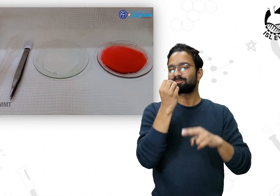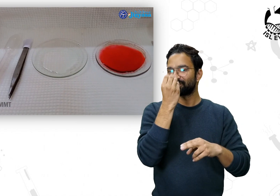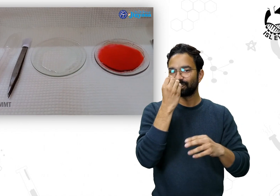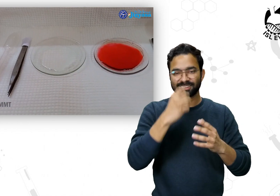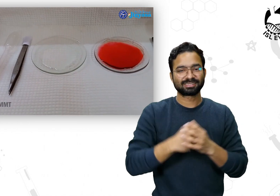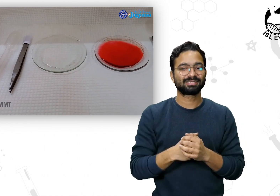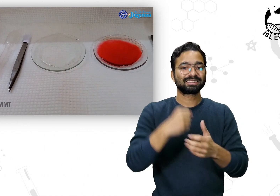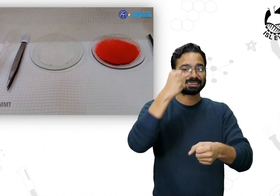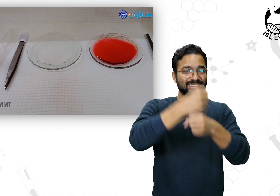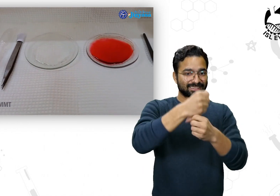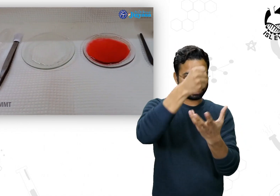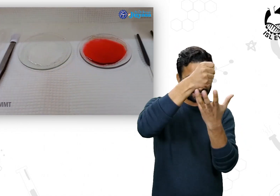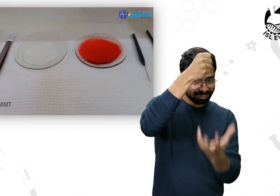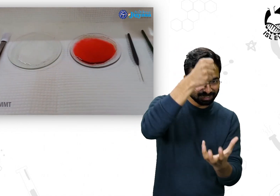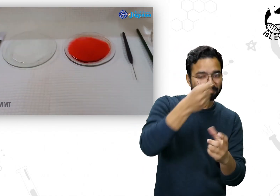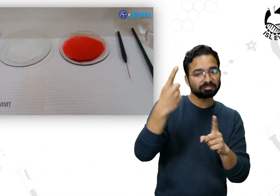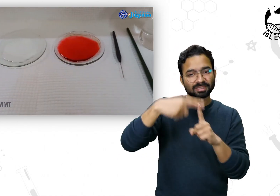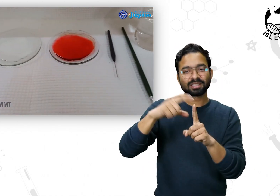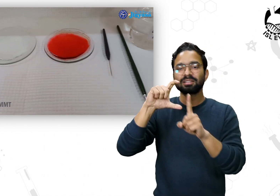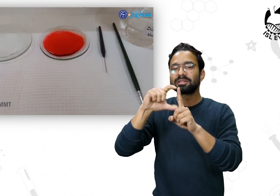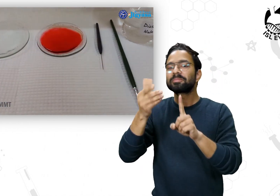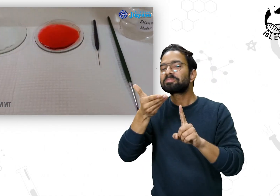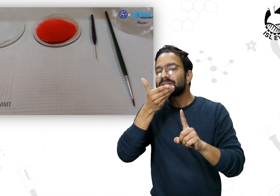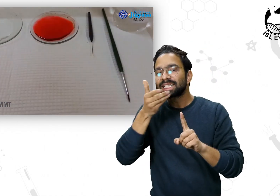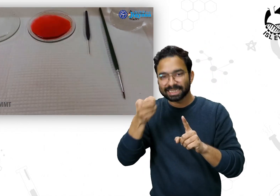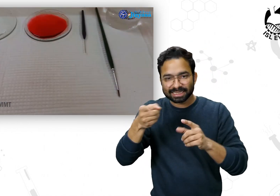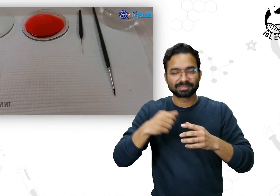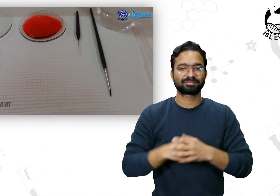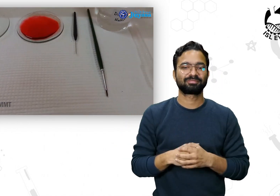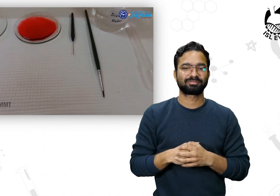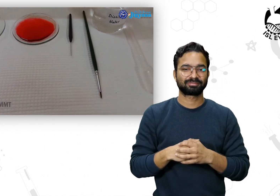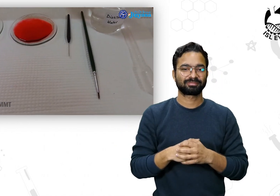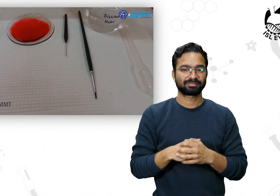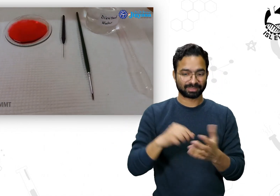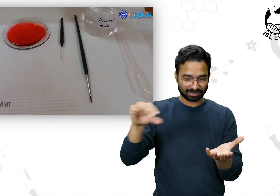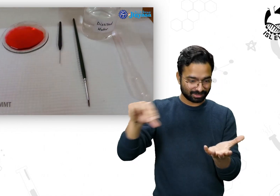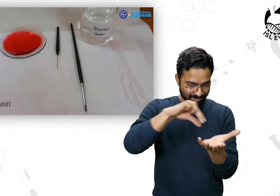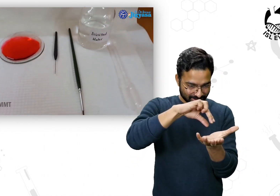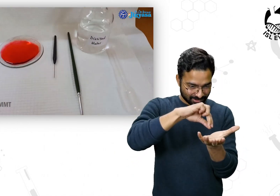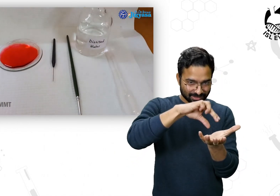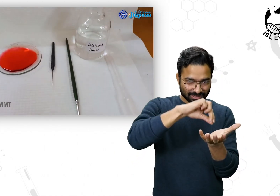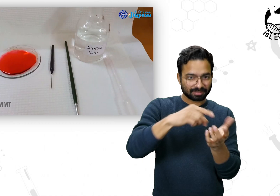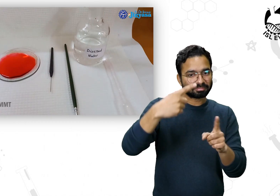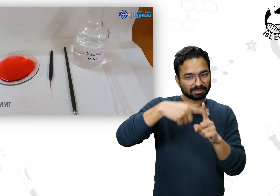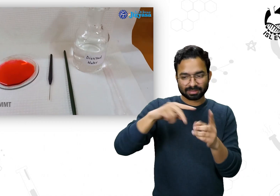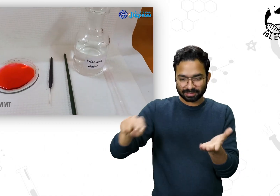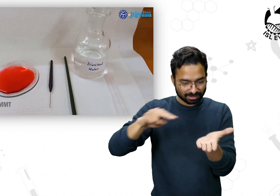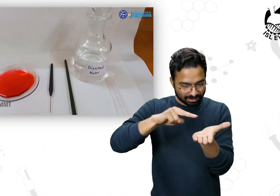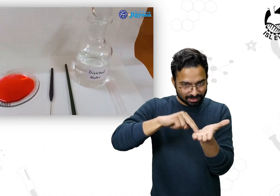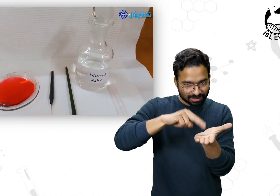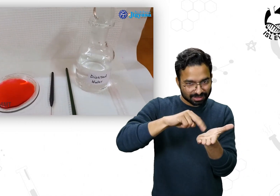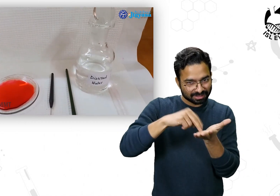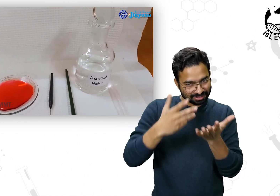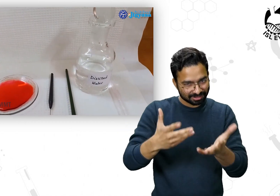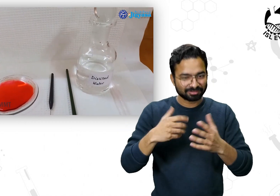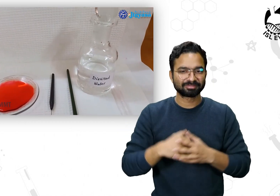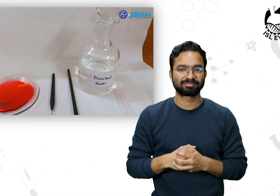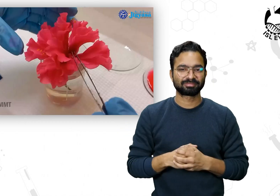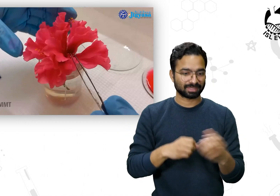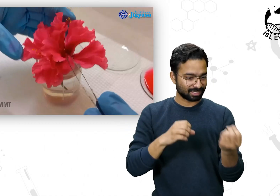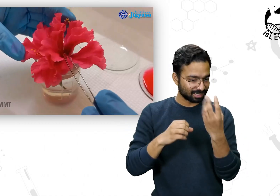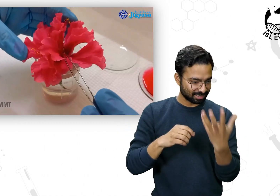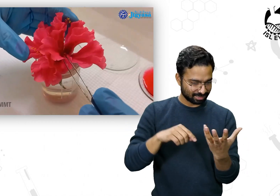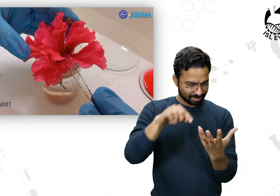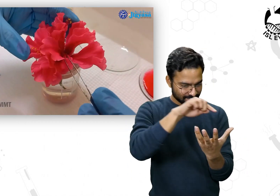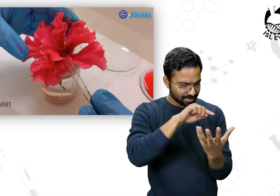friendly some glycerin, some distilled water and the saffron into stain and brass, needle and